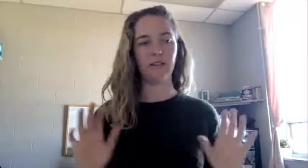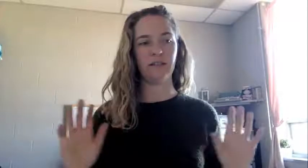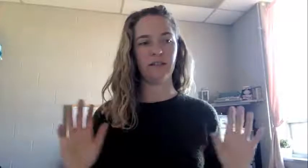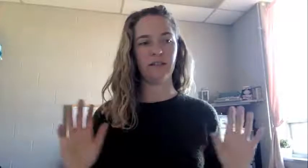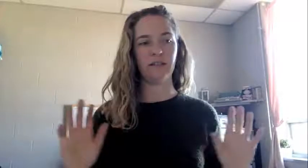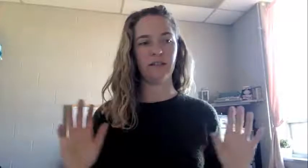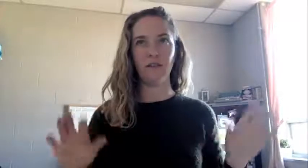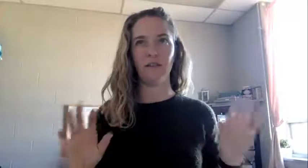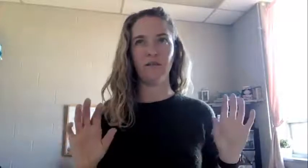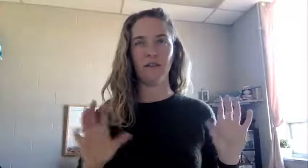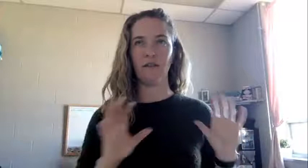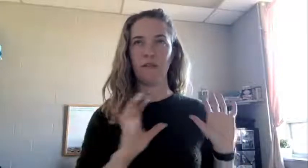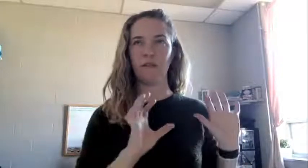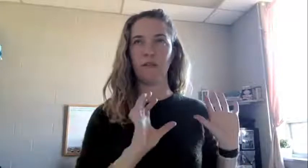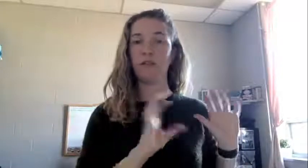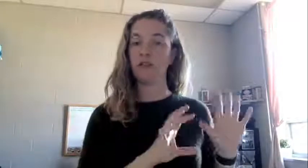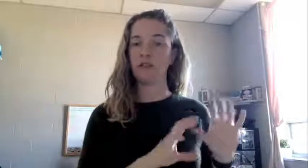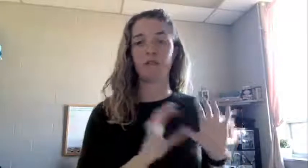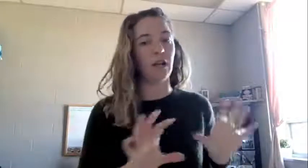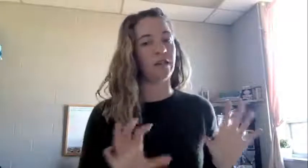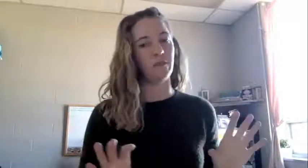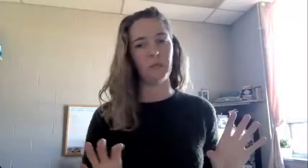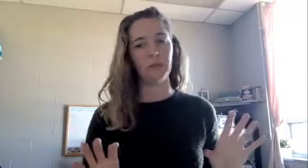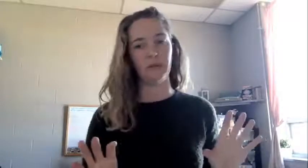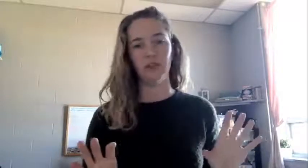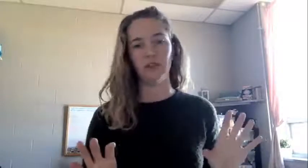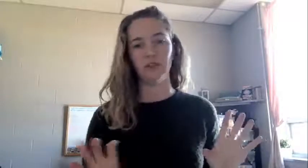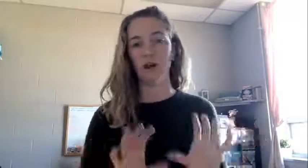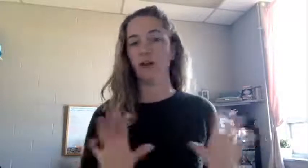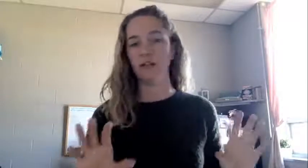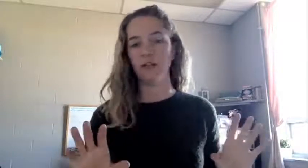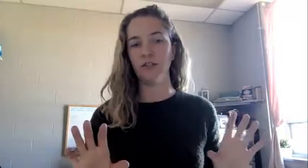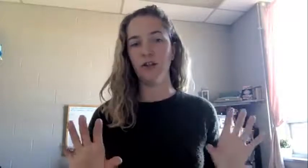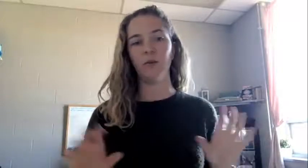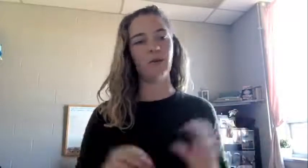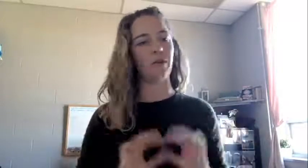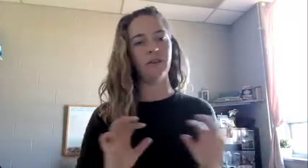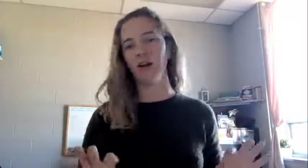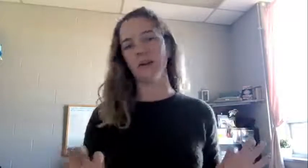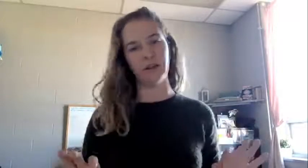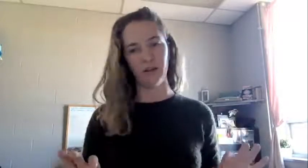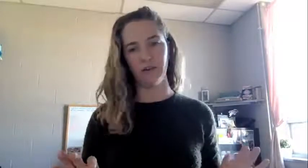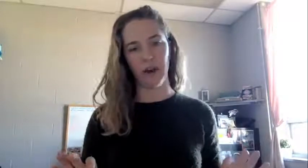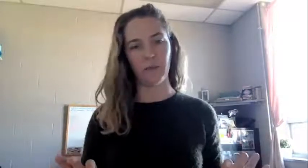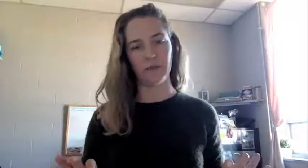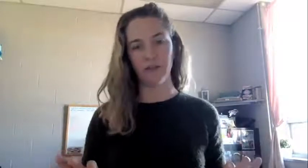same if the position. There's lots of people who teach college who are not in a tenure track position.